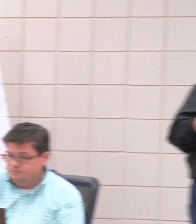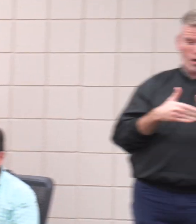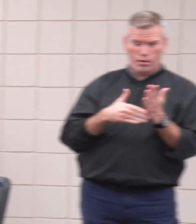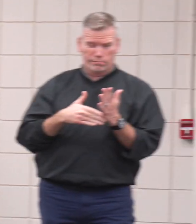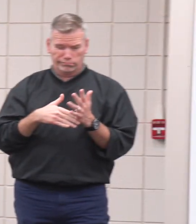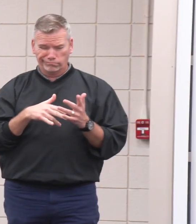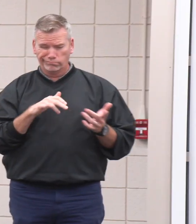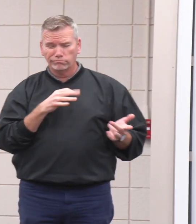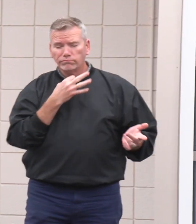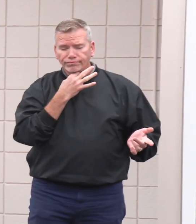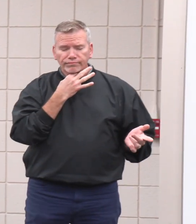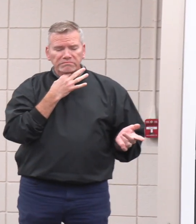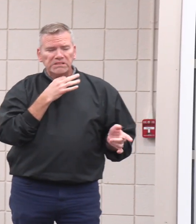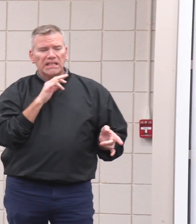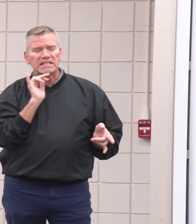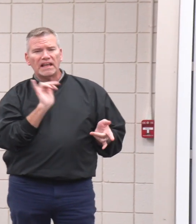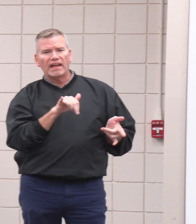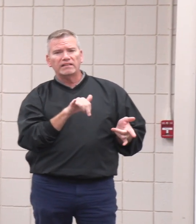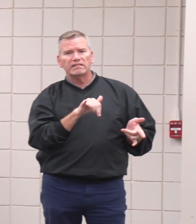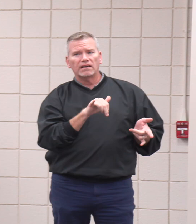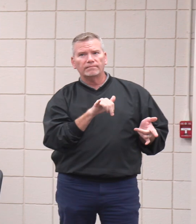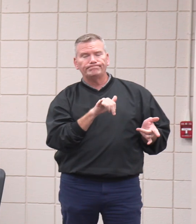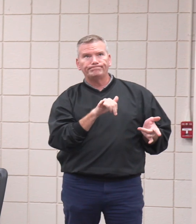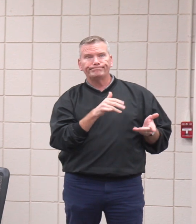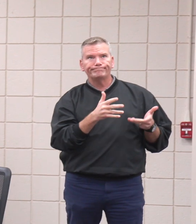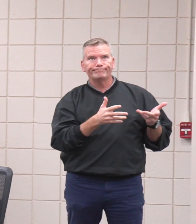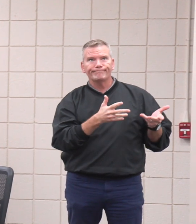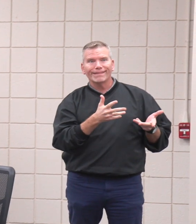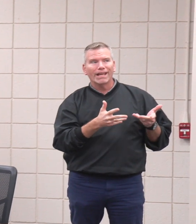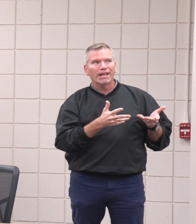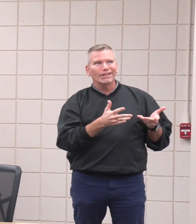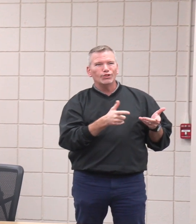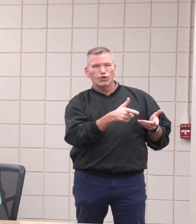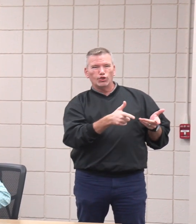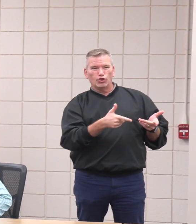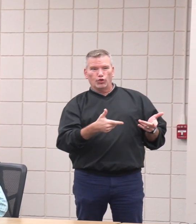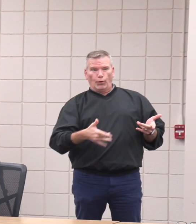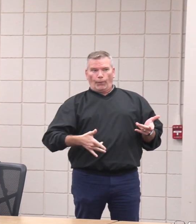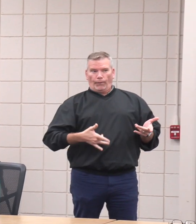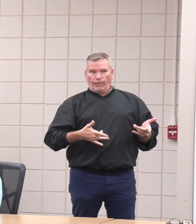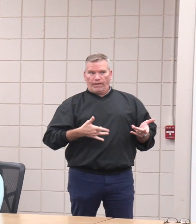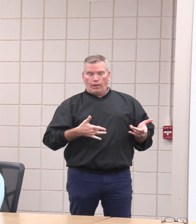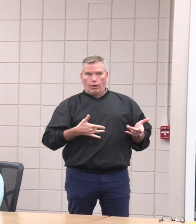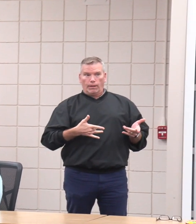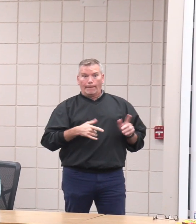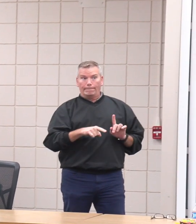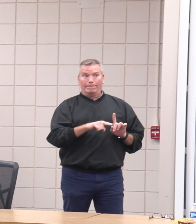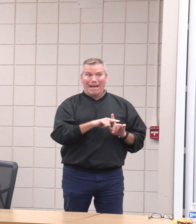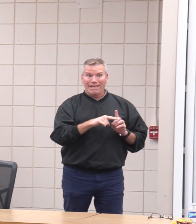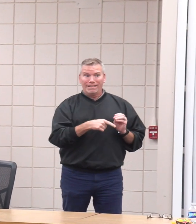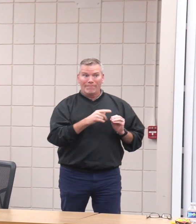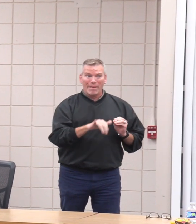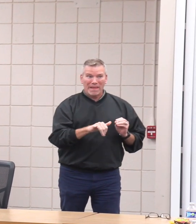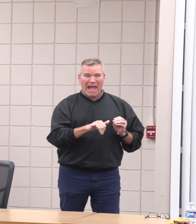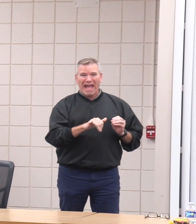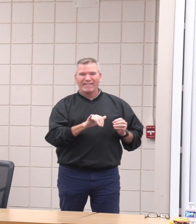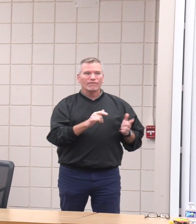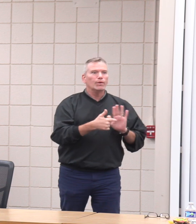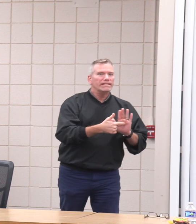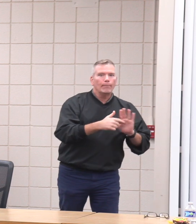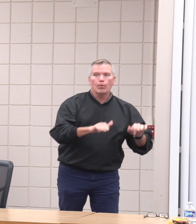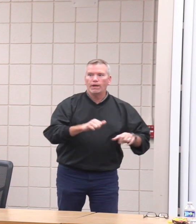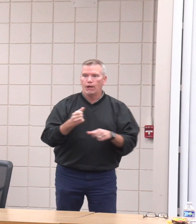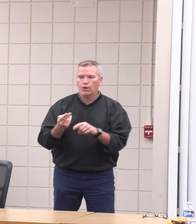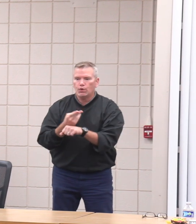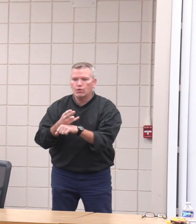like, a positive feeling that came out of this about we can use it for, good rather than,